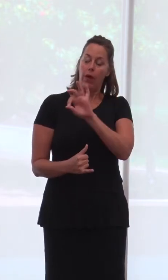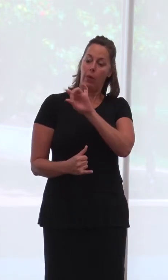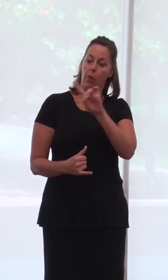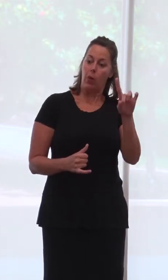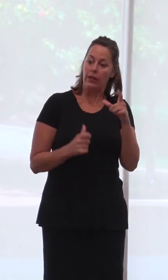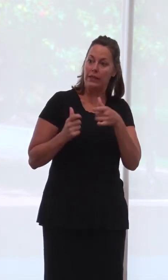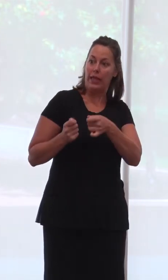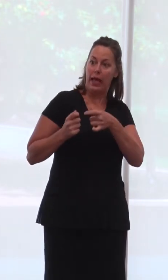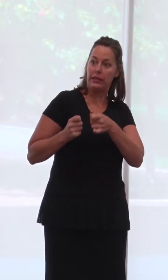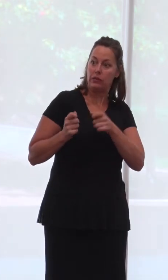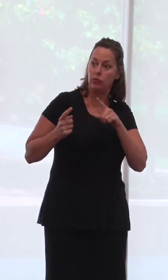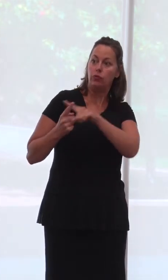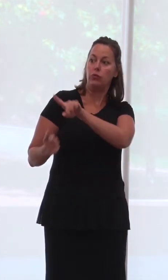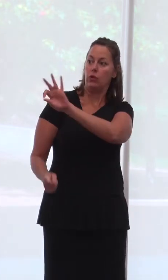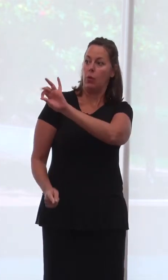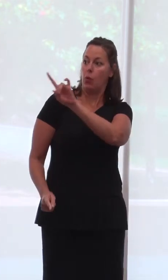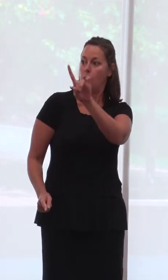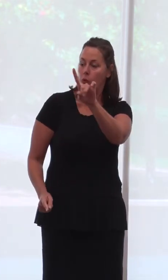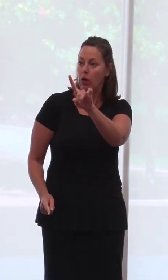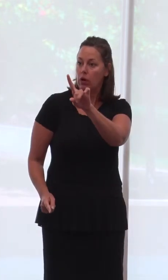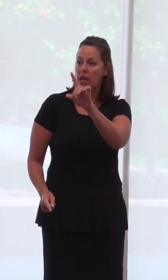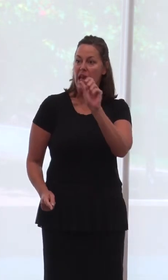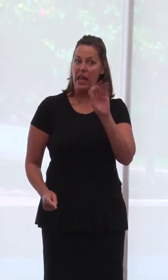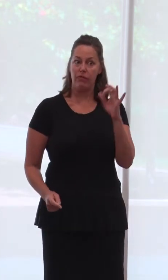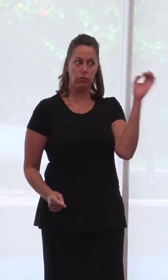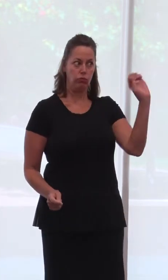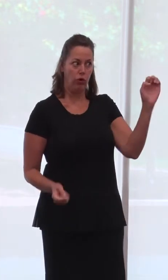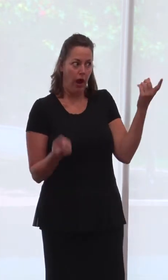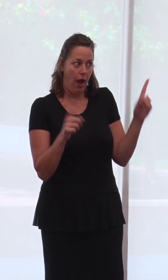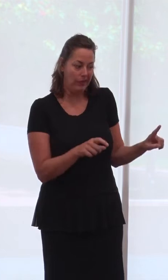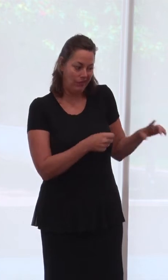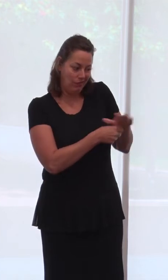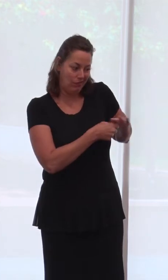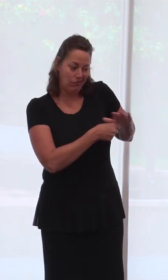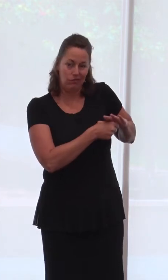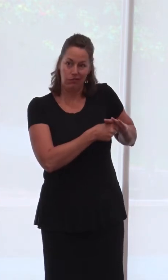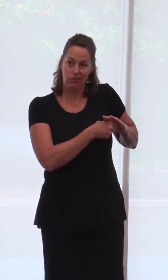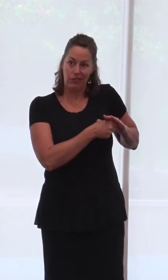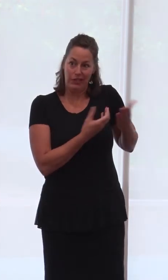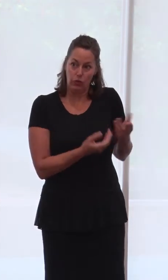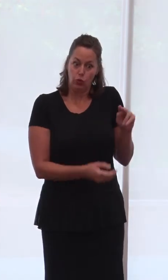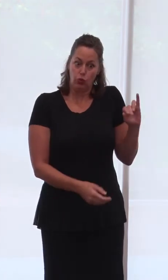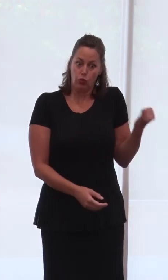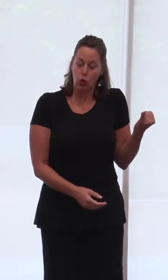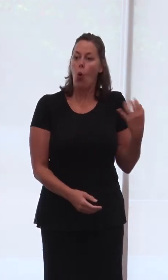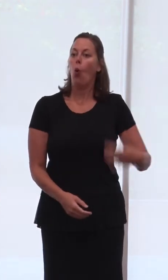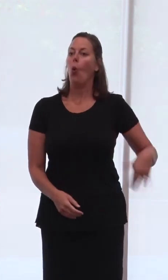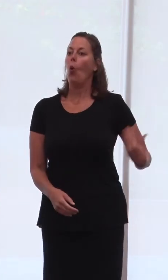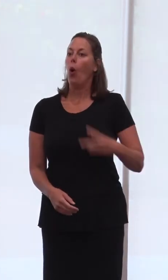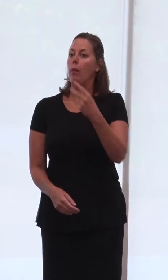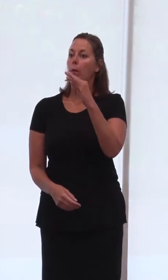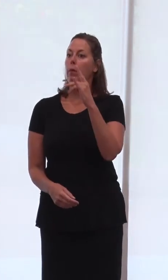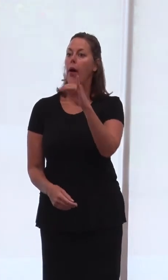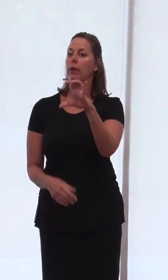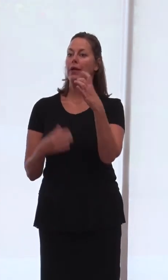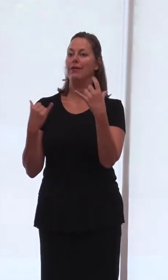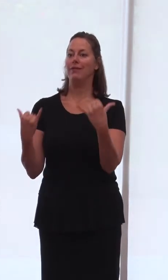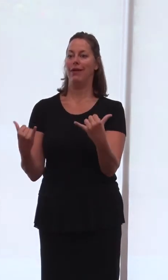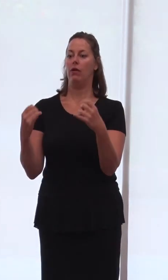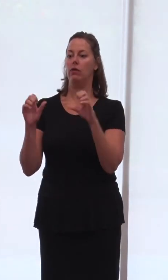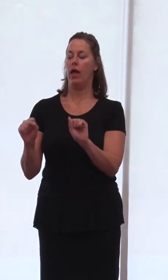in our backyard, the public to be able to, in a safe way, text to 9-1-1